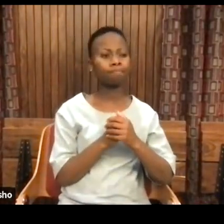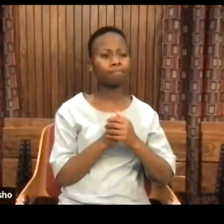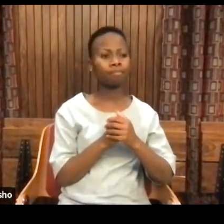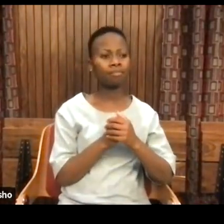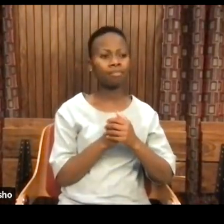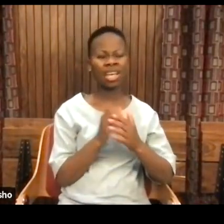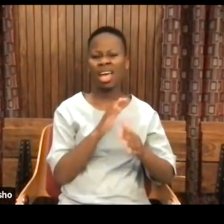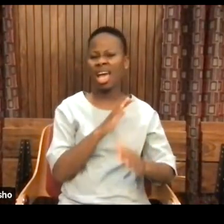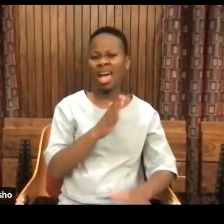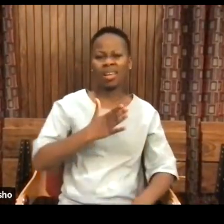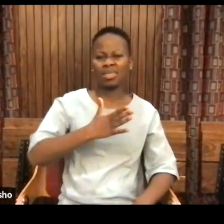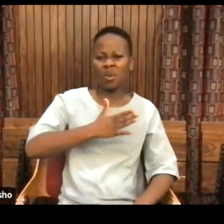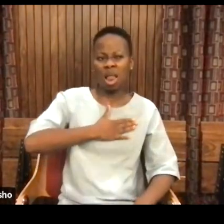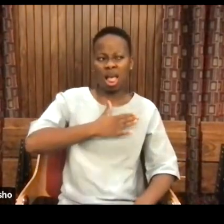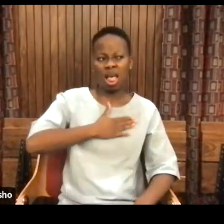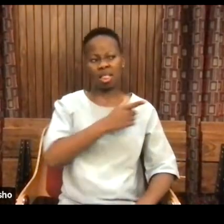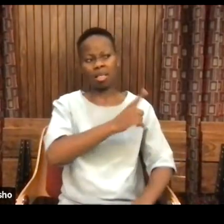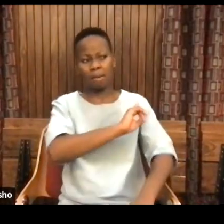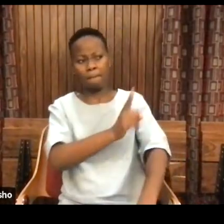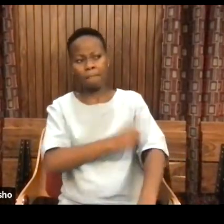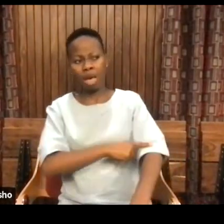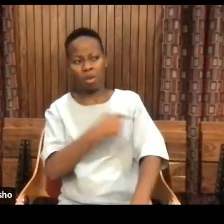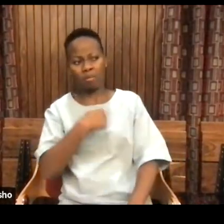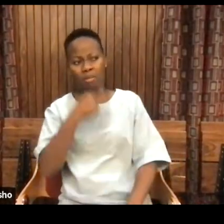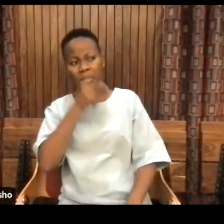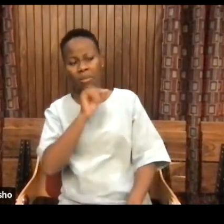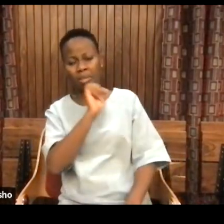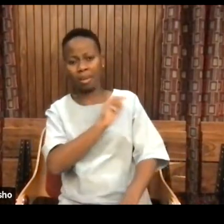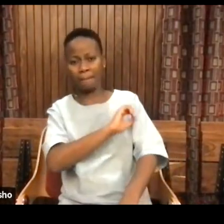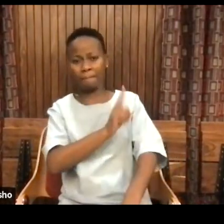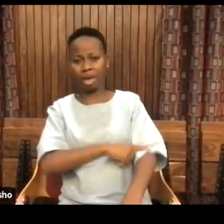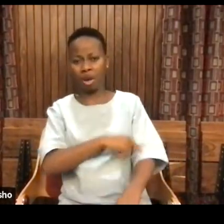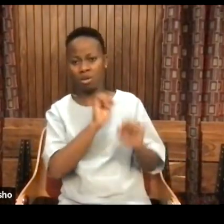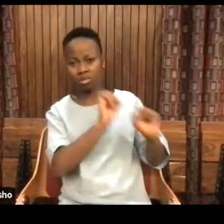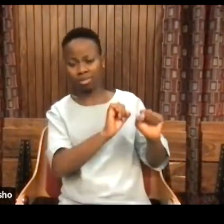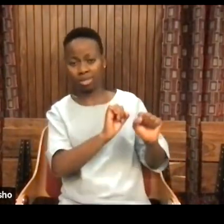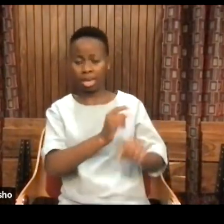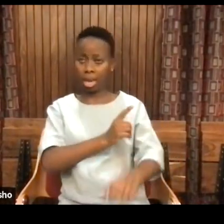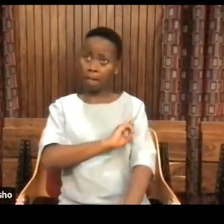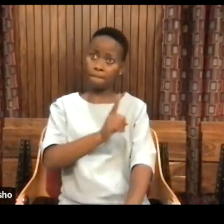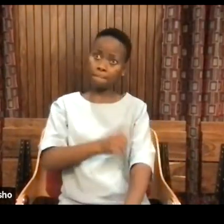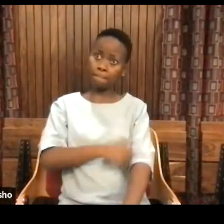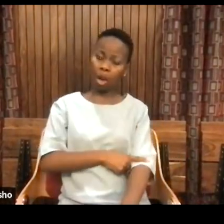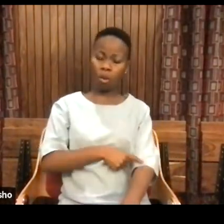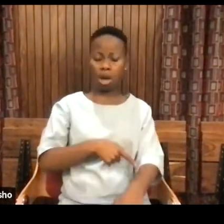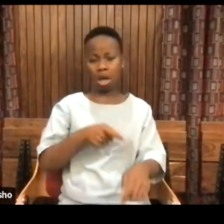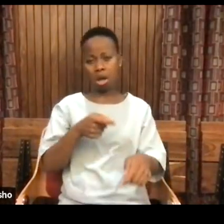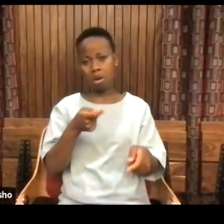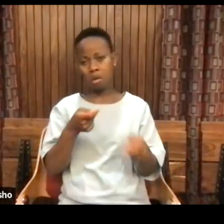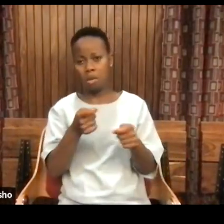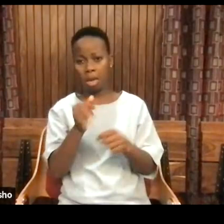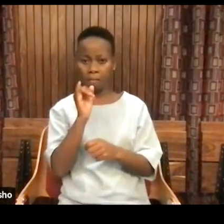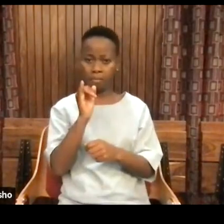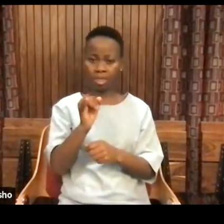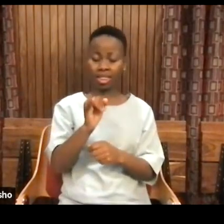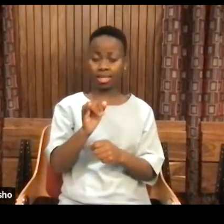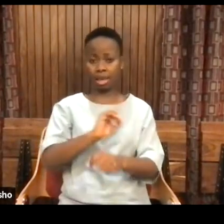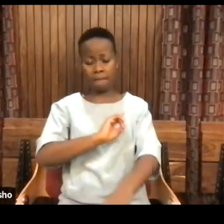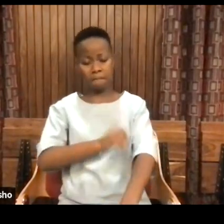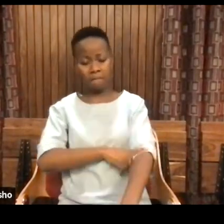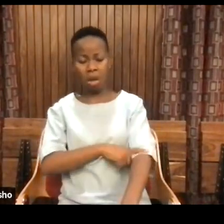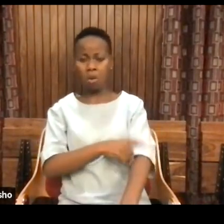oh, I don't like his or her power or their power. Power corrupts. Power is banned. Power, power, power, power.